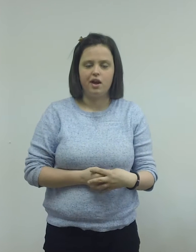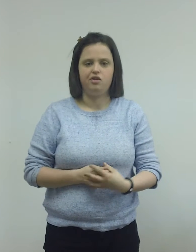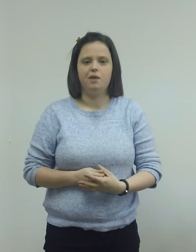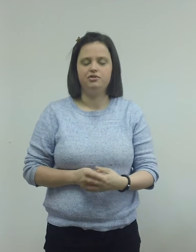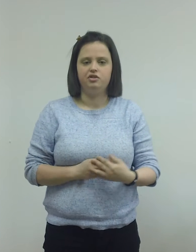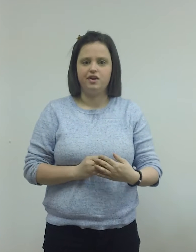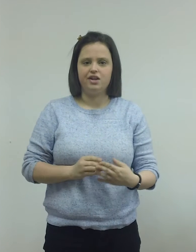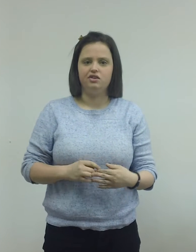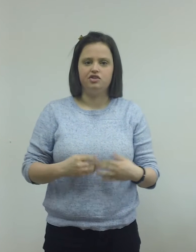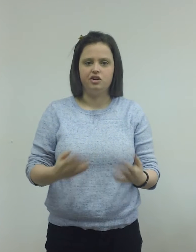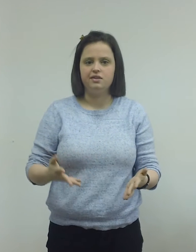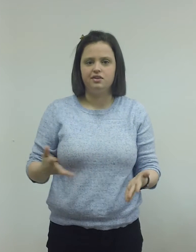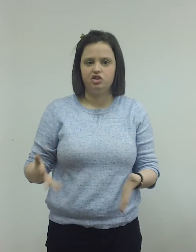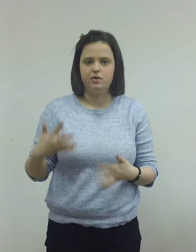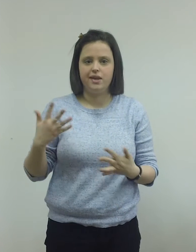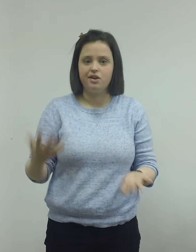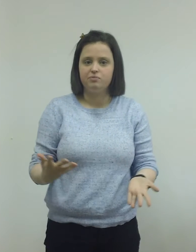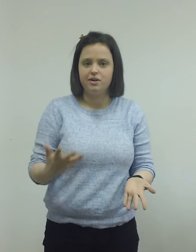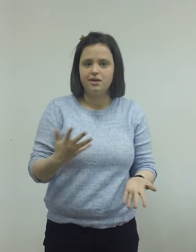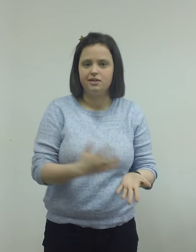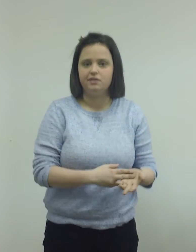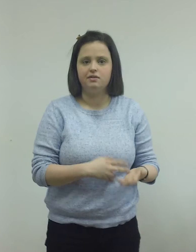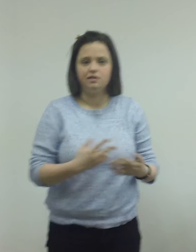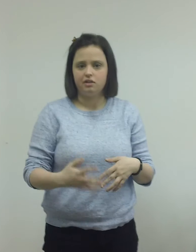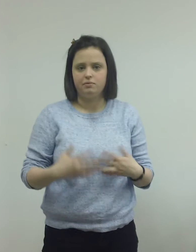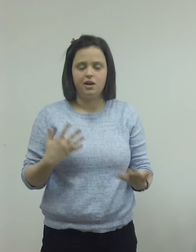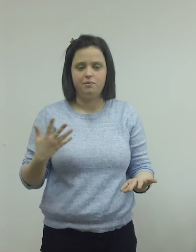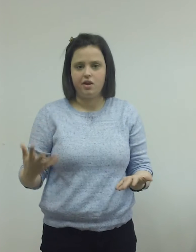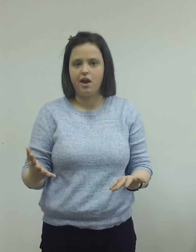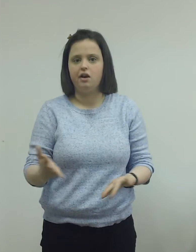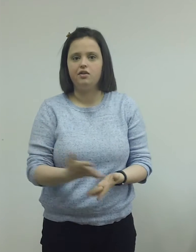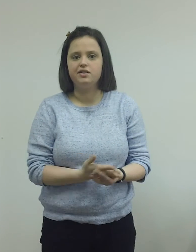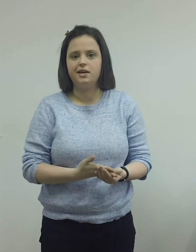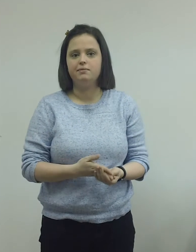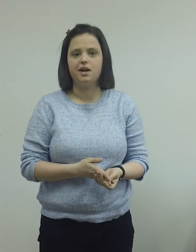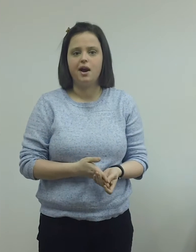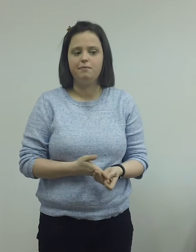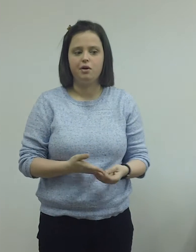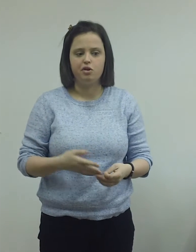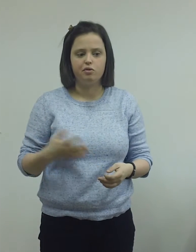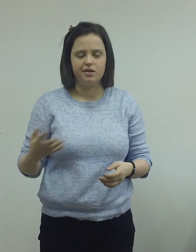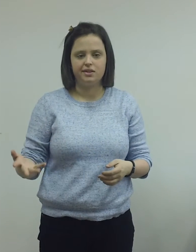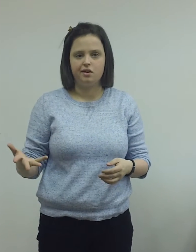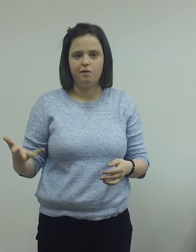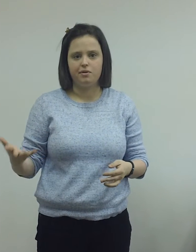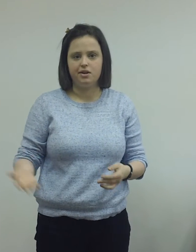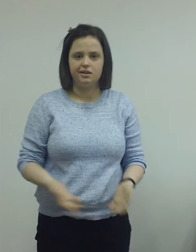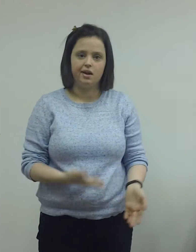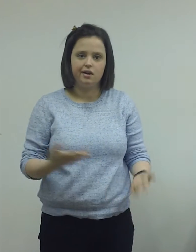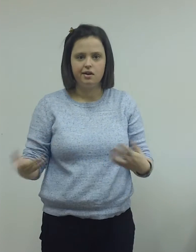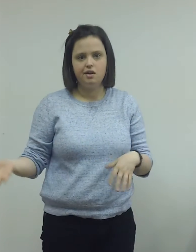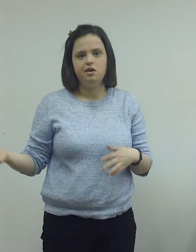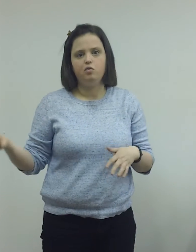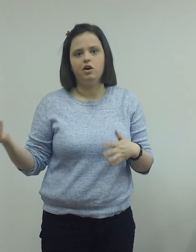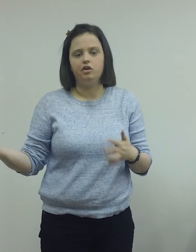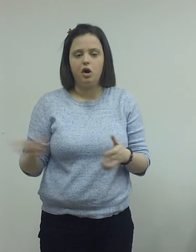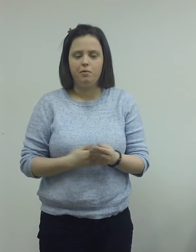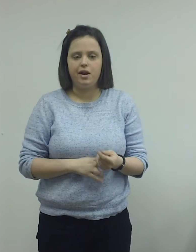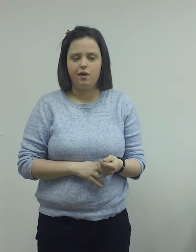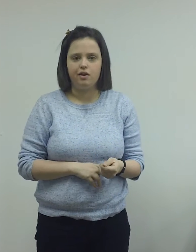or not that opportunity actually turns into engagement is still a little bit up in the air. At the same time, though, you're really seeing companies like, we all know by now